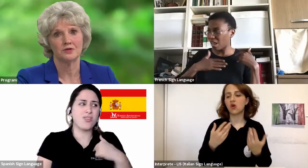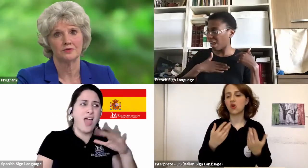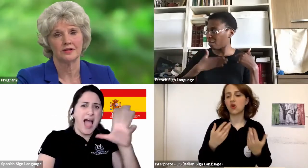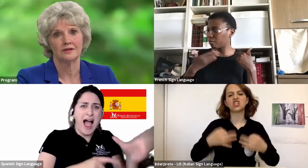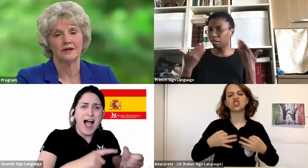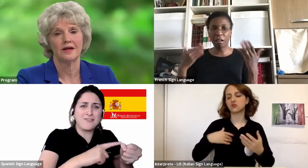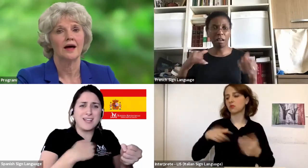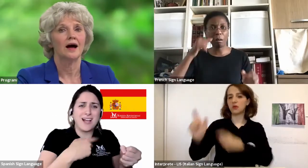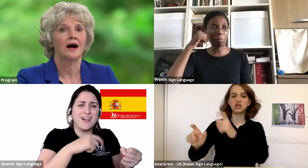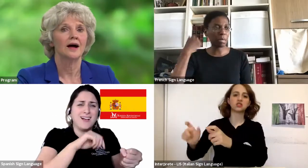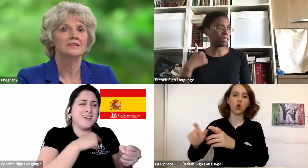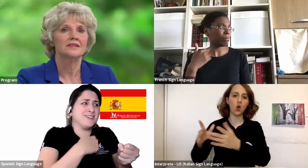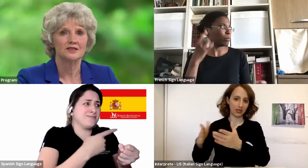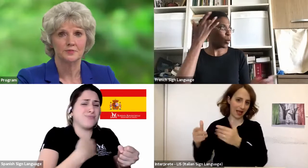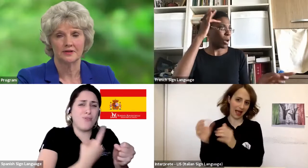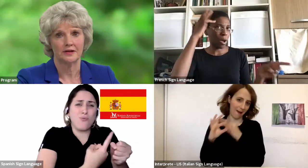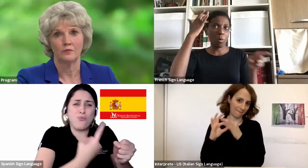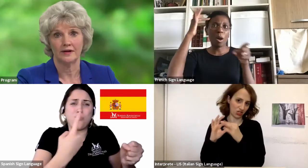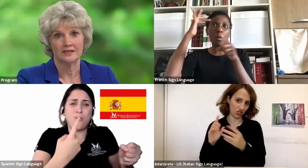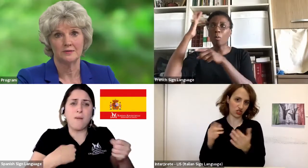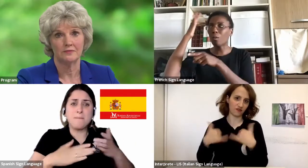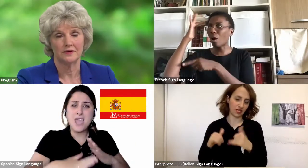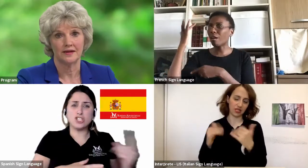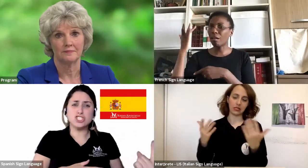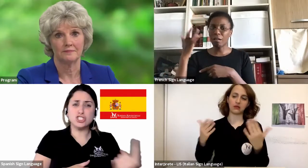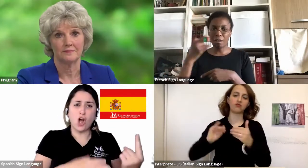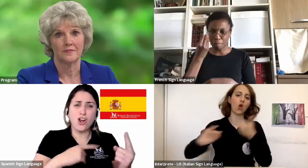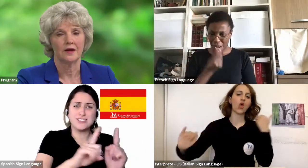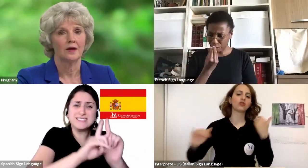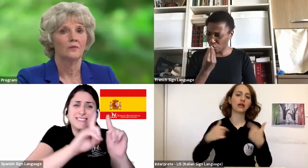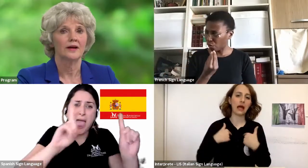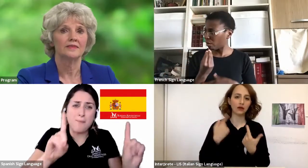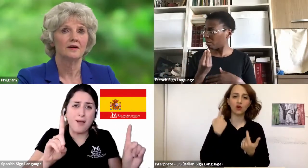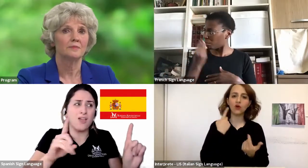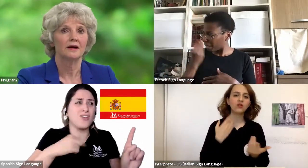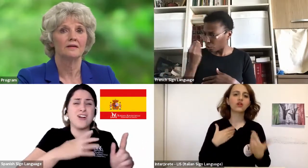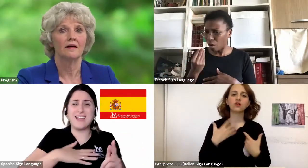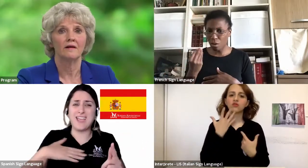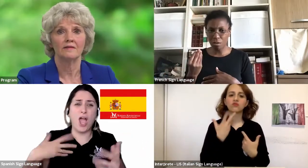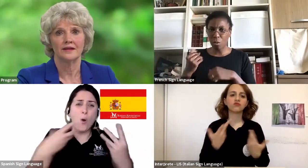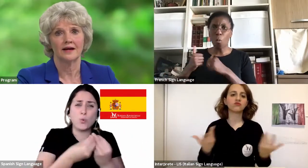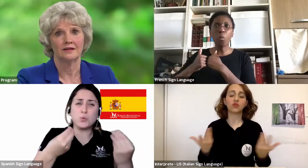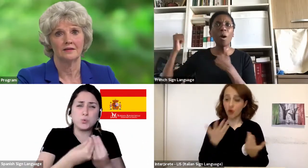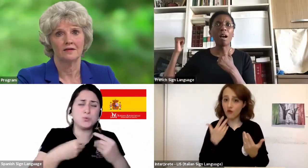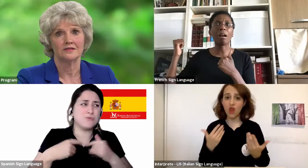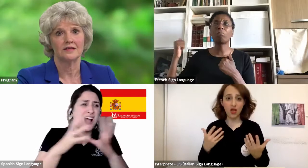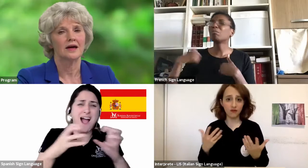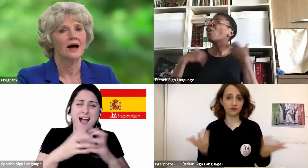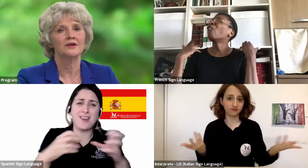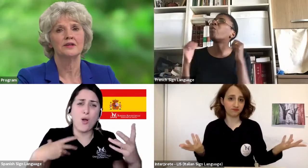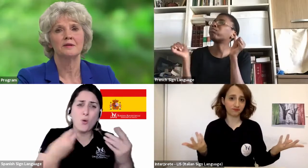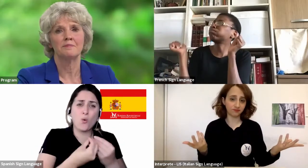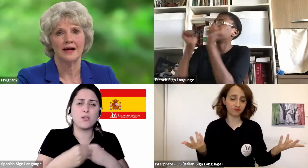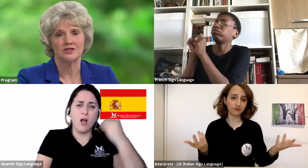from my children. I desperately wanted to be with them. When I thought about all that I had lost,